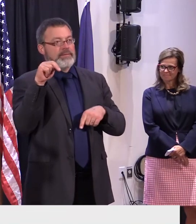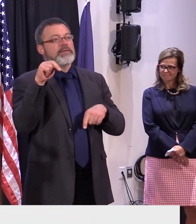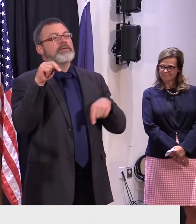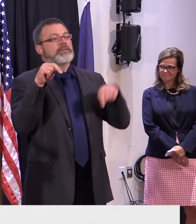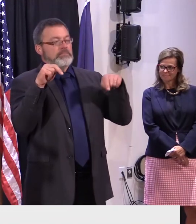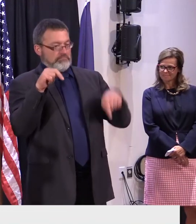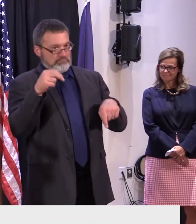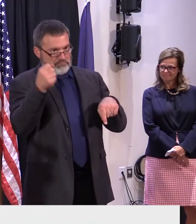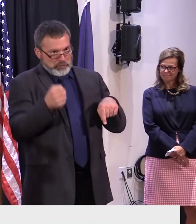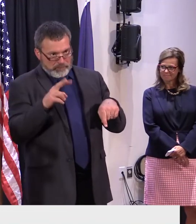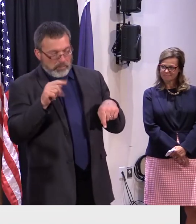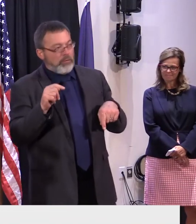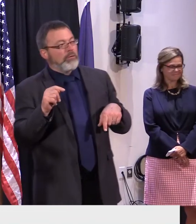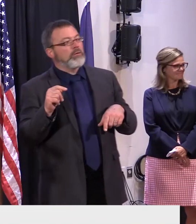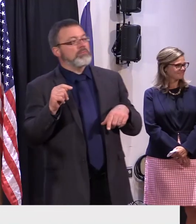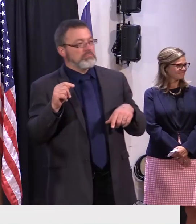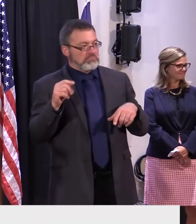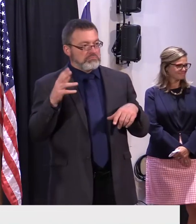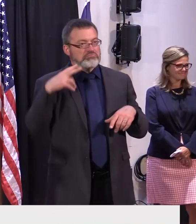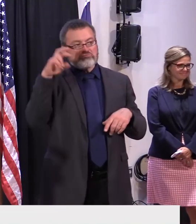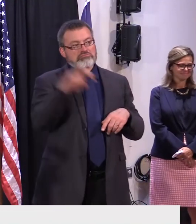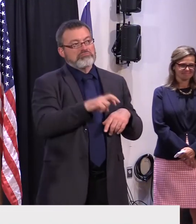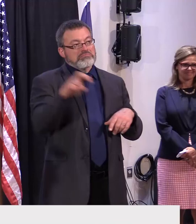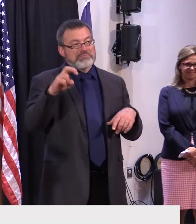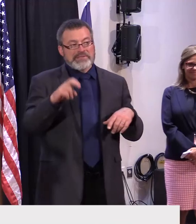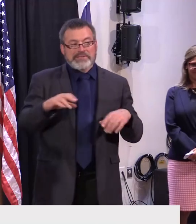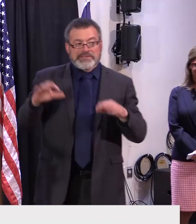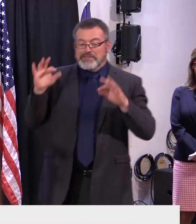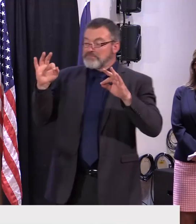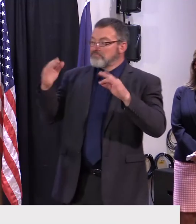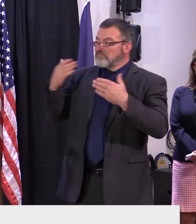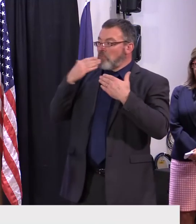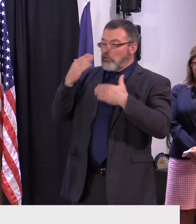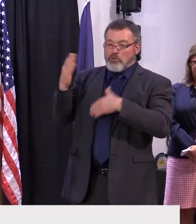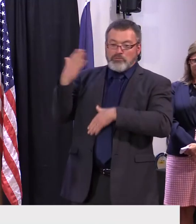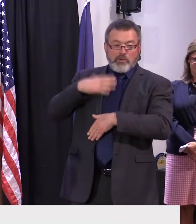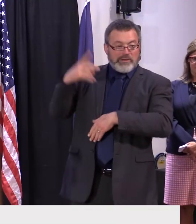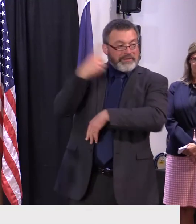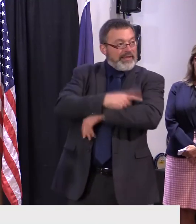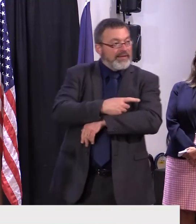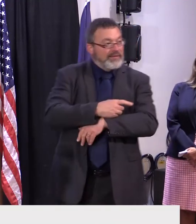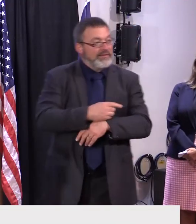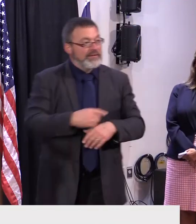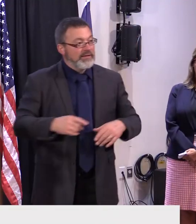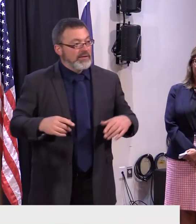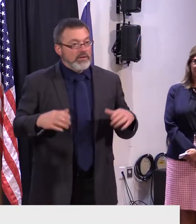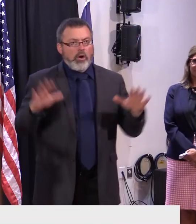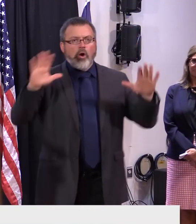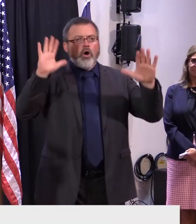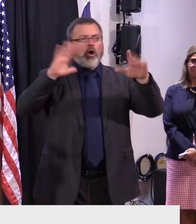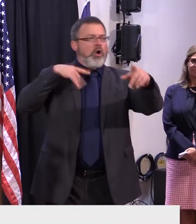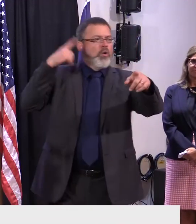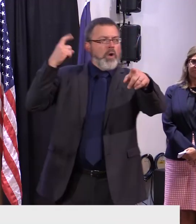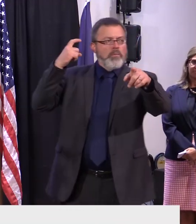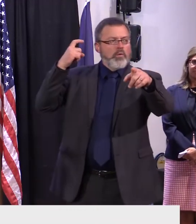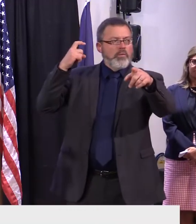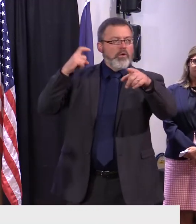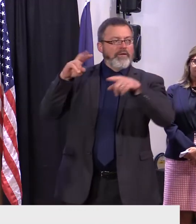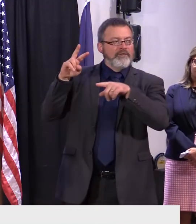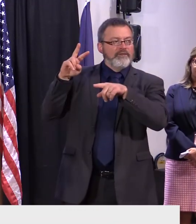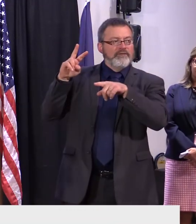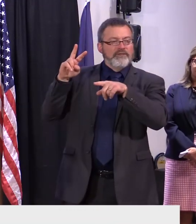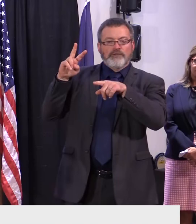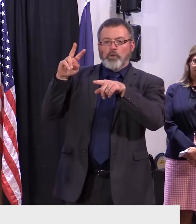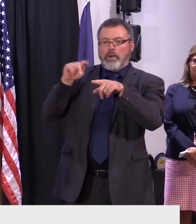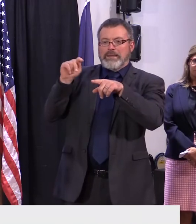uh would say that's the longest that's it okay all right yeah sorry to do this uh u.s senator